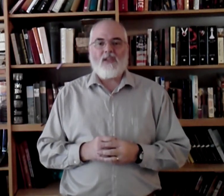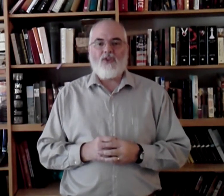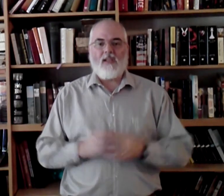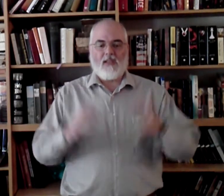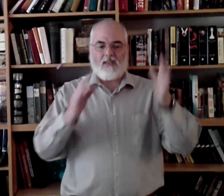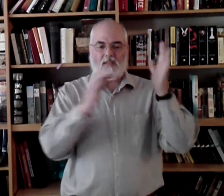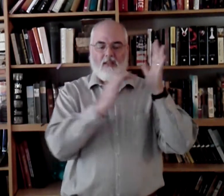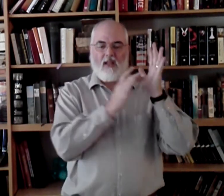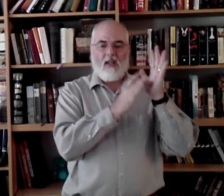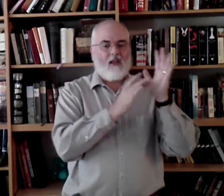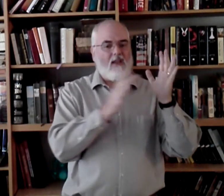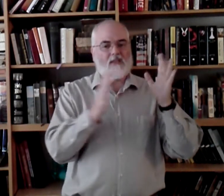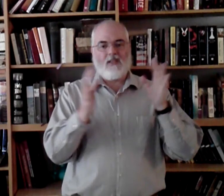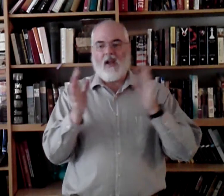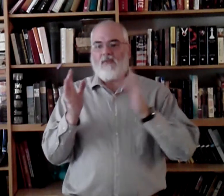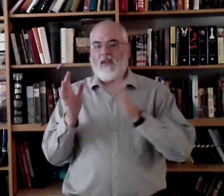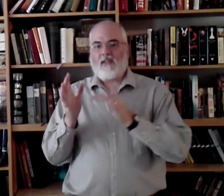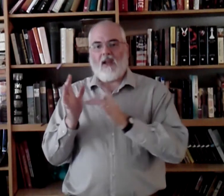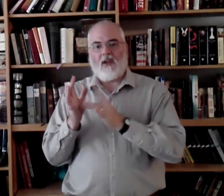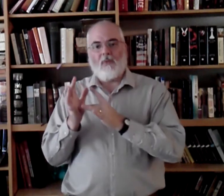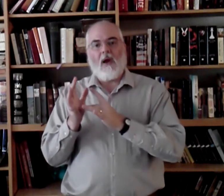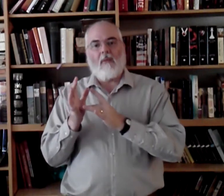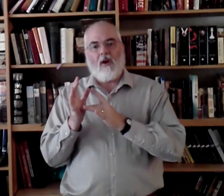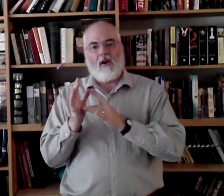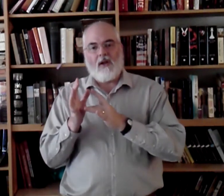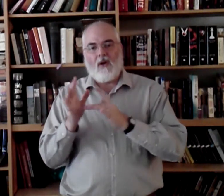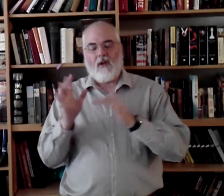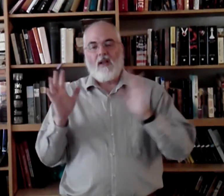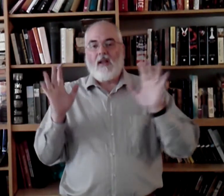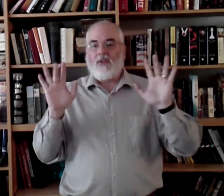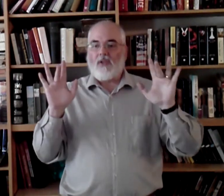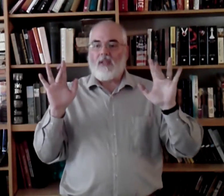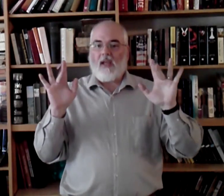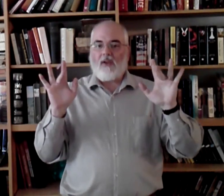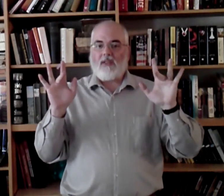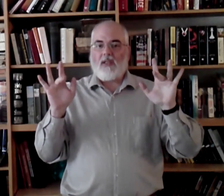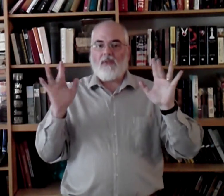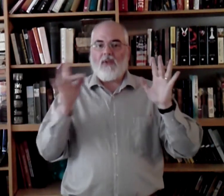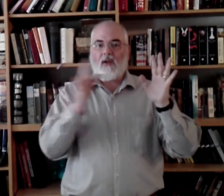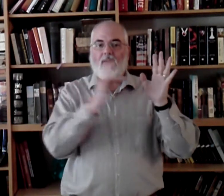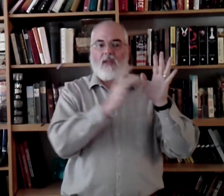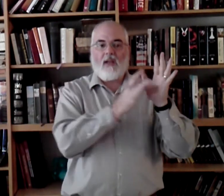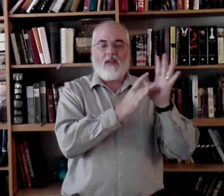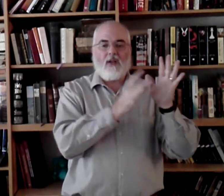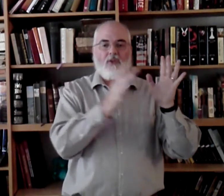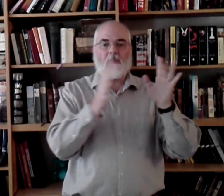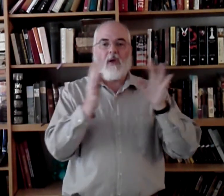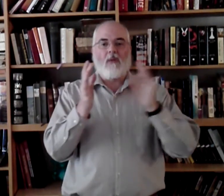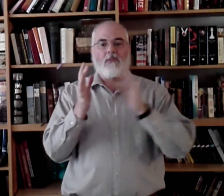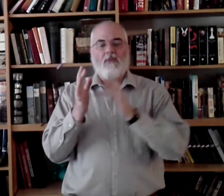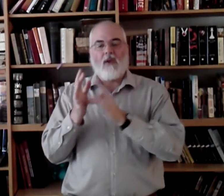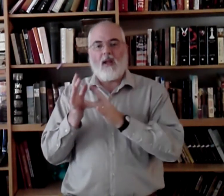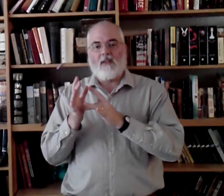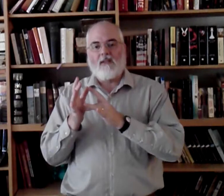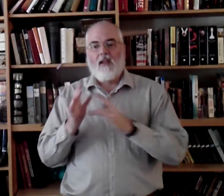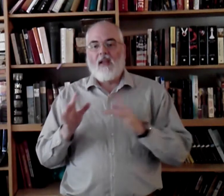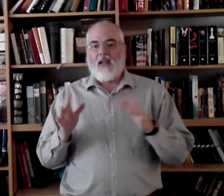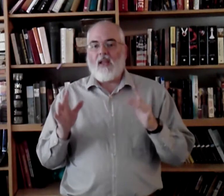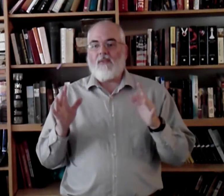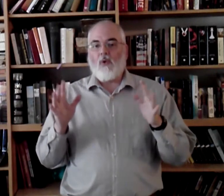Jesus. This is an obvious sign. You probably already know it. Just take your center fingers and touch the palms of your hands. If you